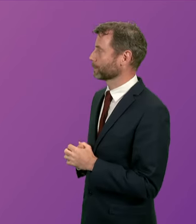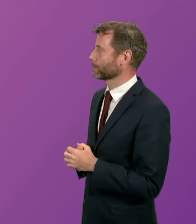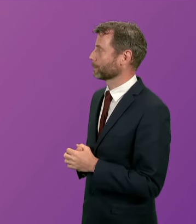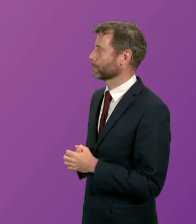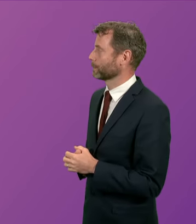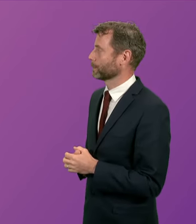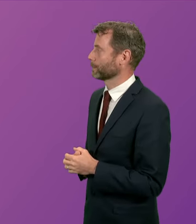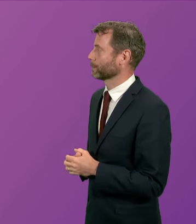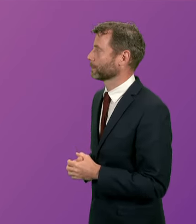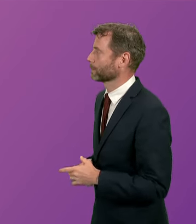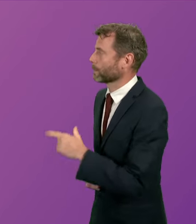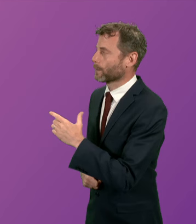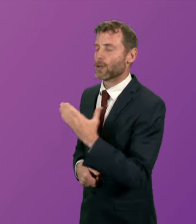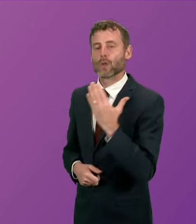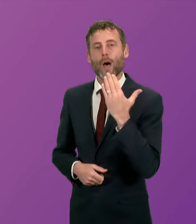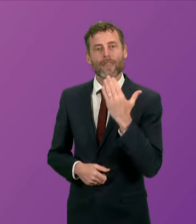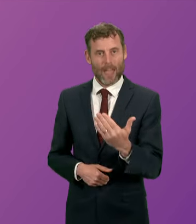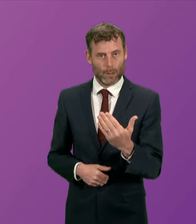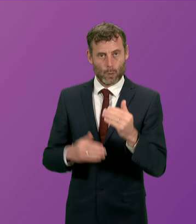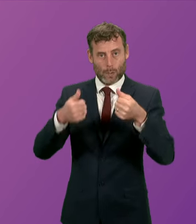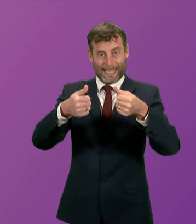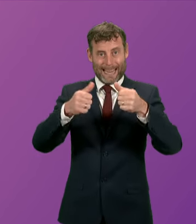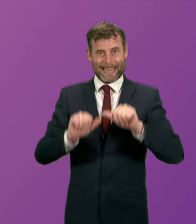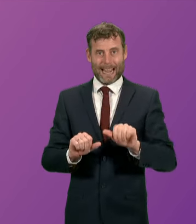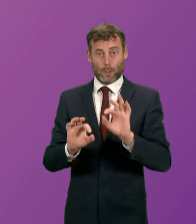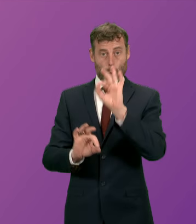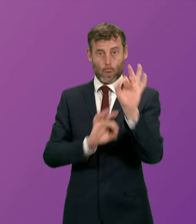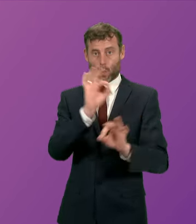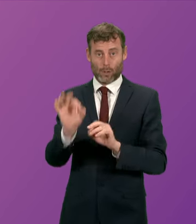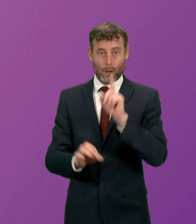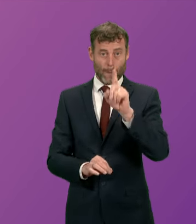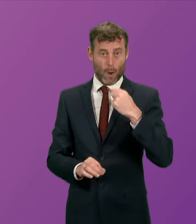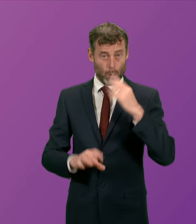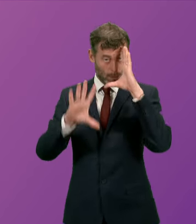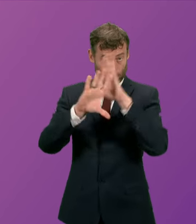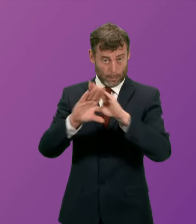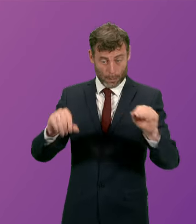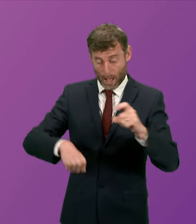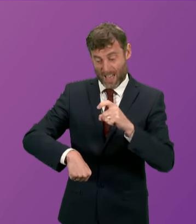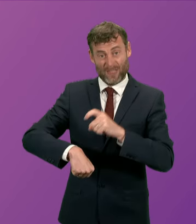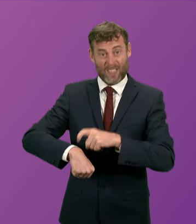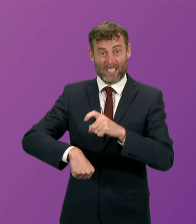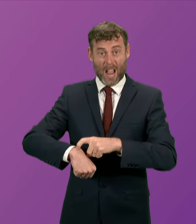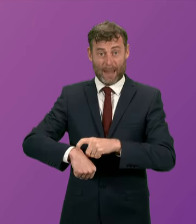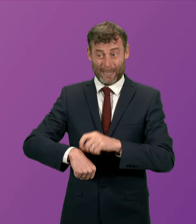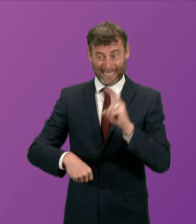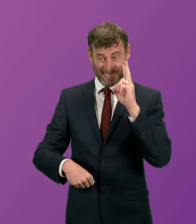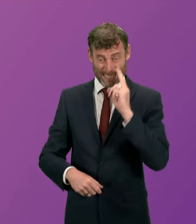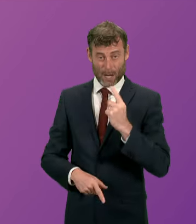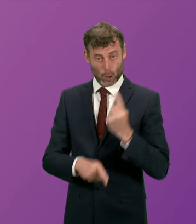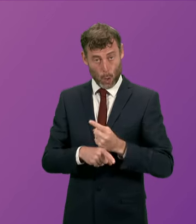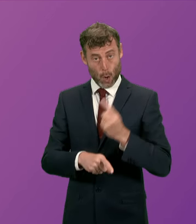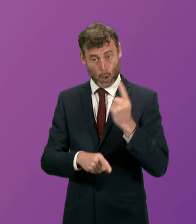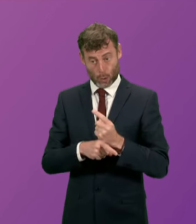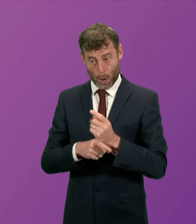Thank you. Before I move to the next question, I'd just point out that the length of time that we've taken to reach this point of this item